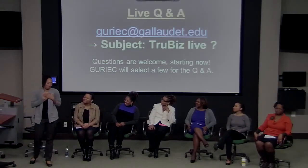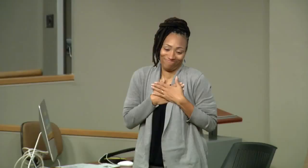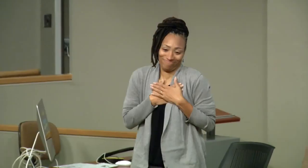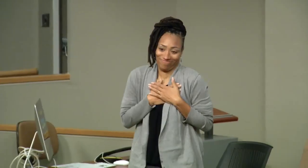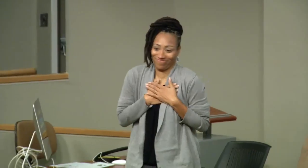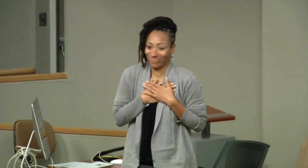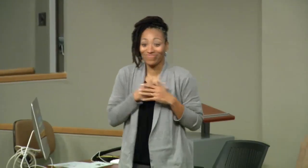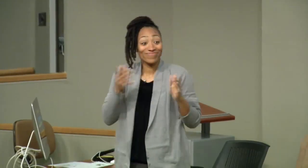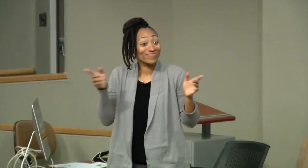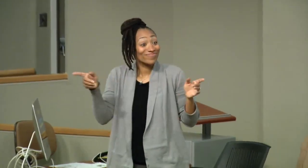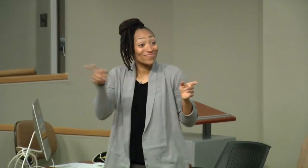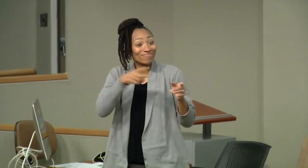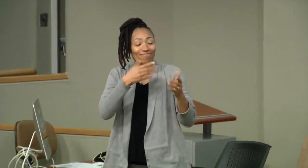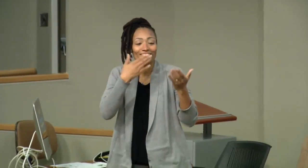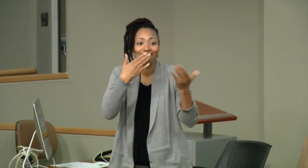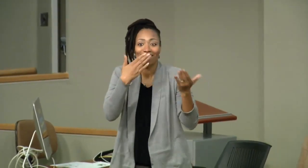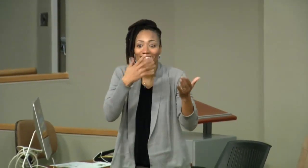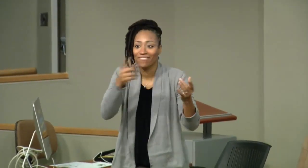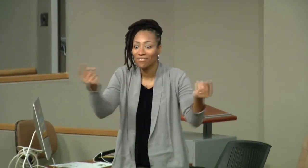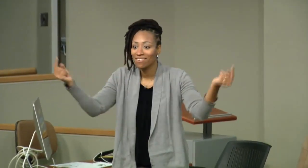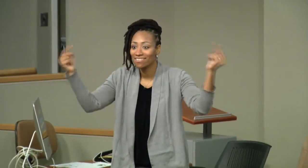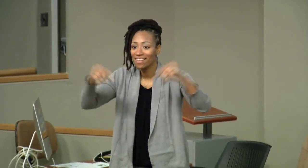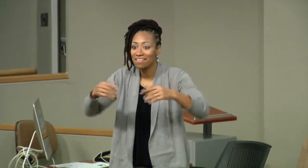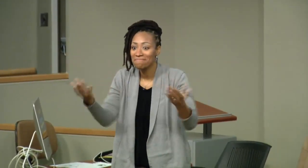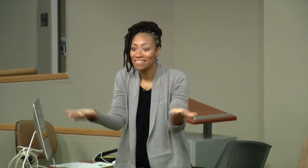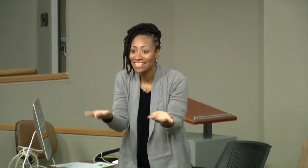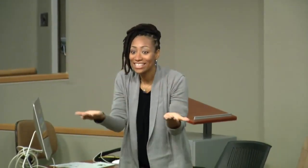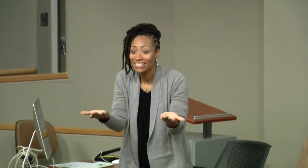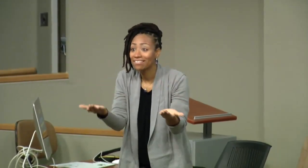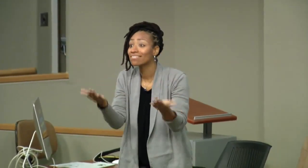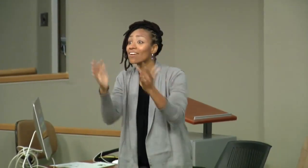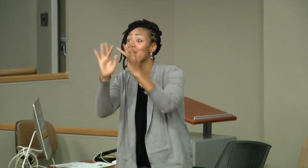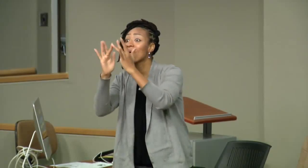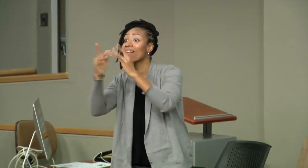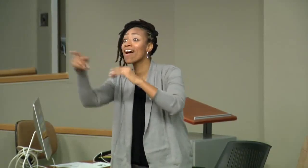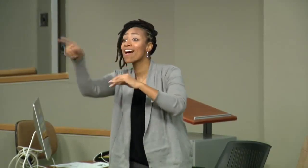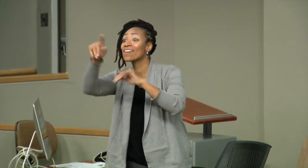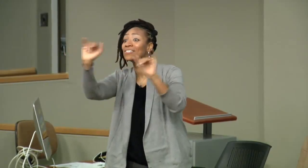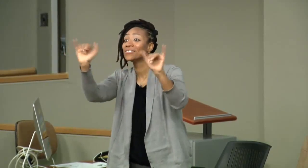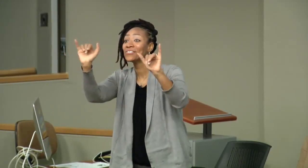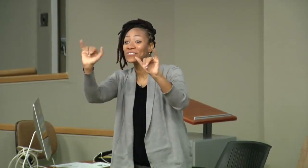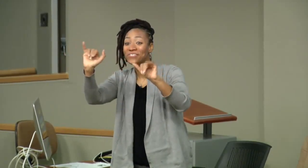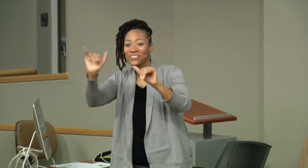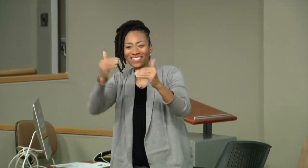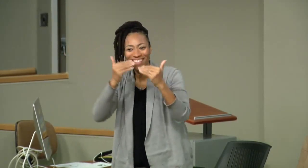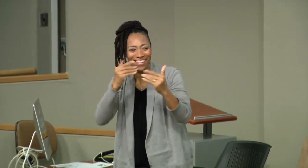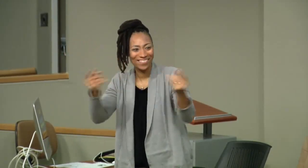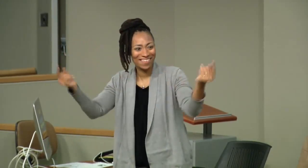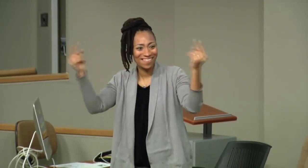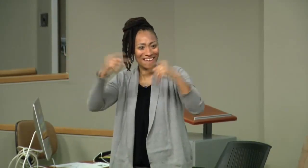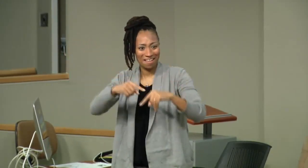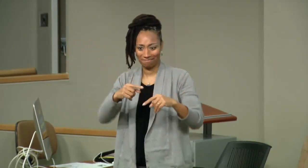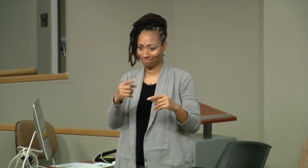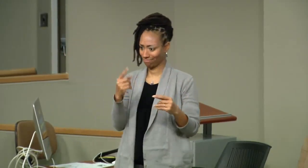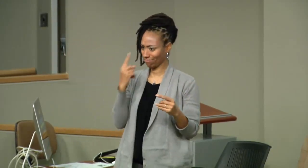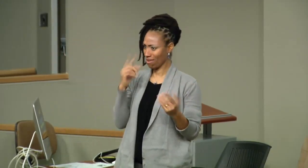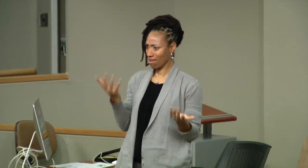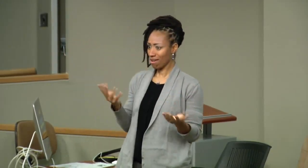Thank you so much, Hillary, and thank each and every one of you all for coming today, as well as all of those that are live streaming and